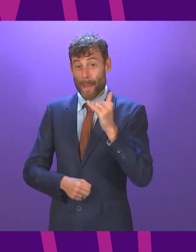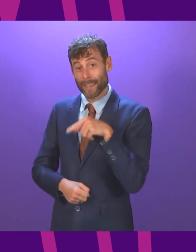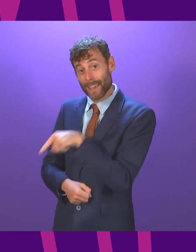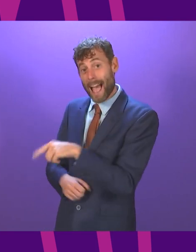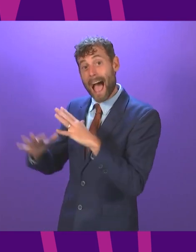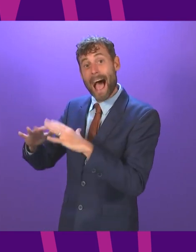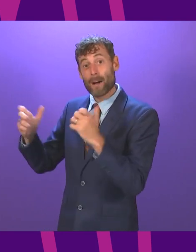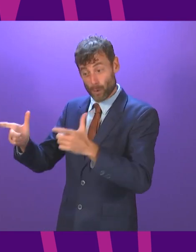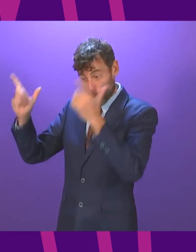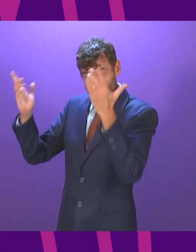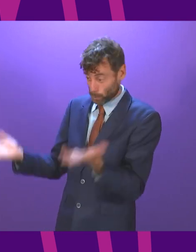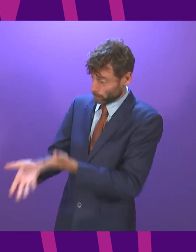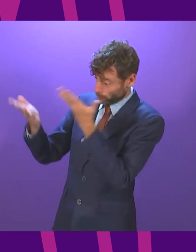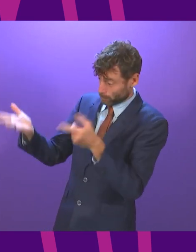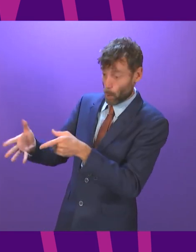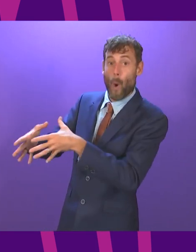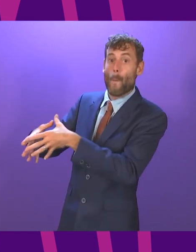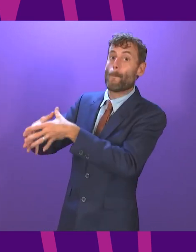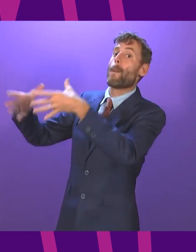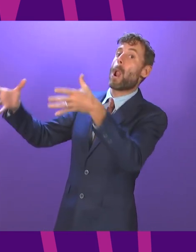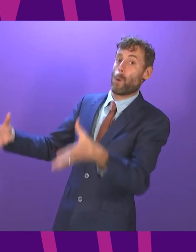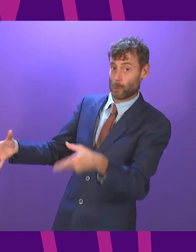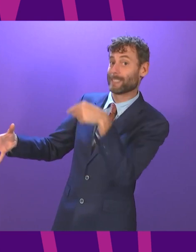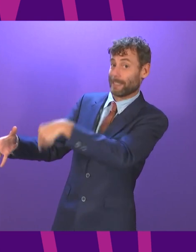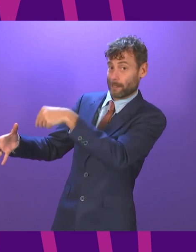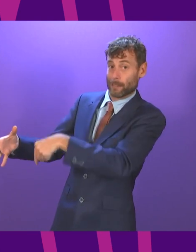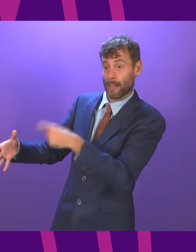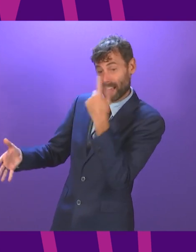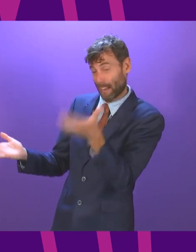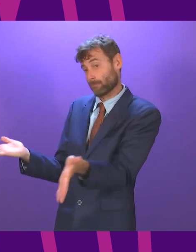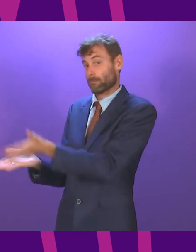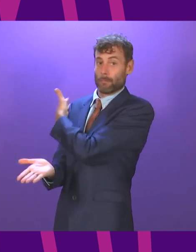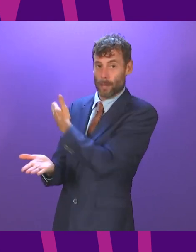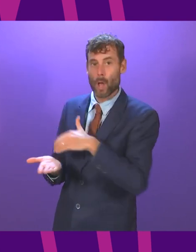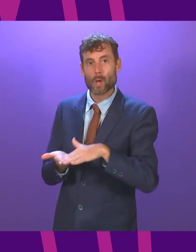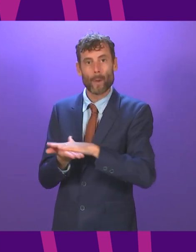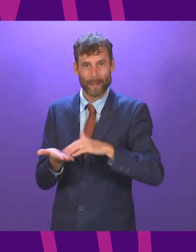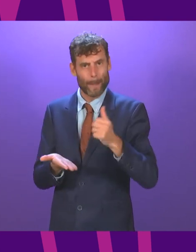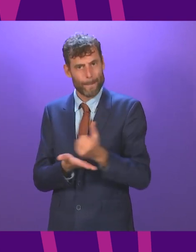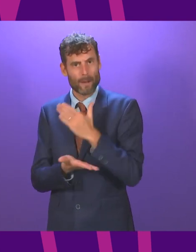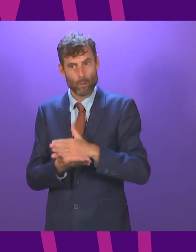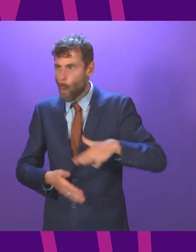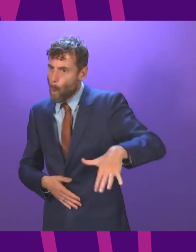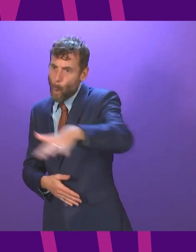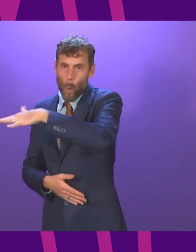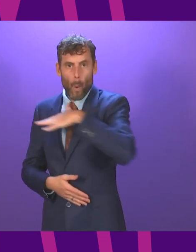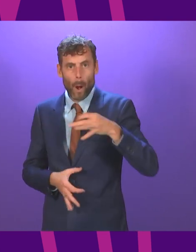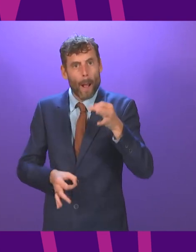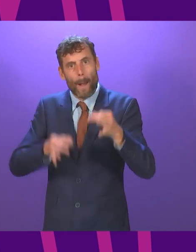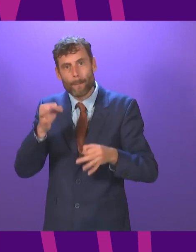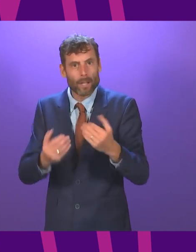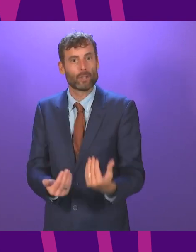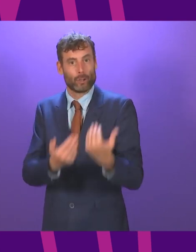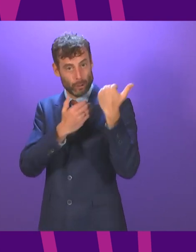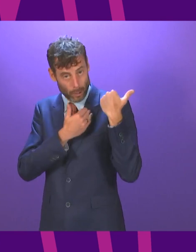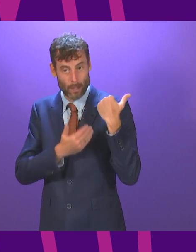be dispensed with as well so that all of the politicians we have working for us are fully occupied in doing real